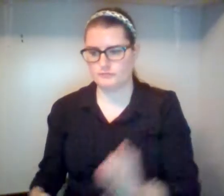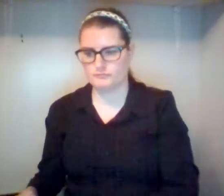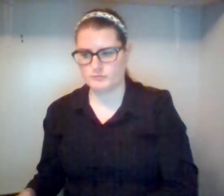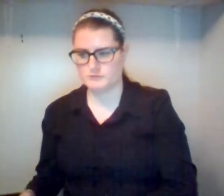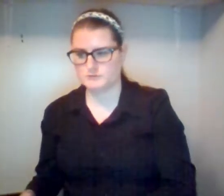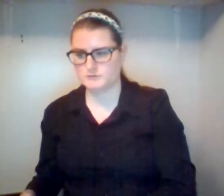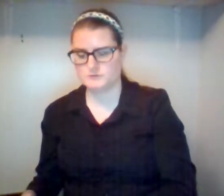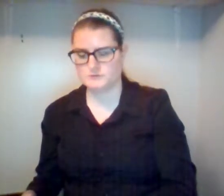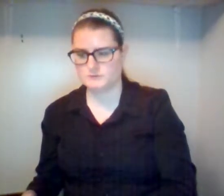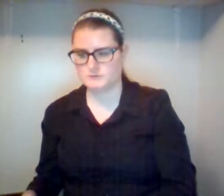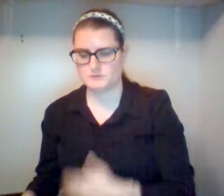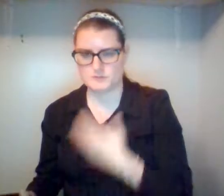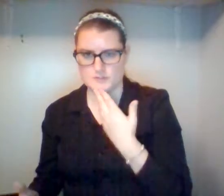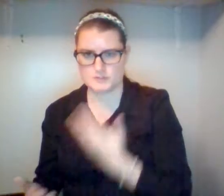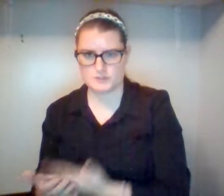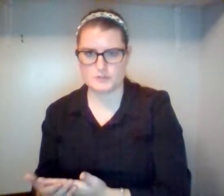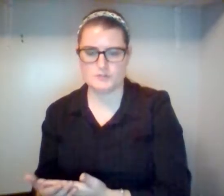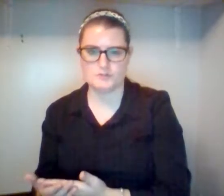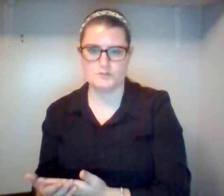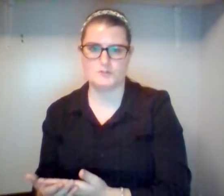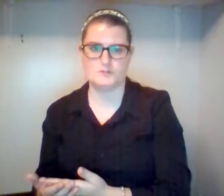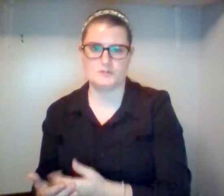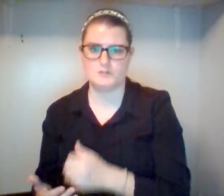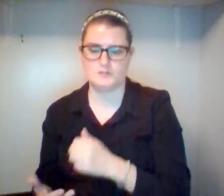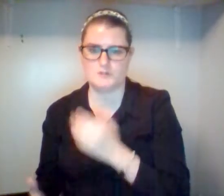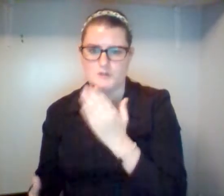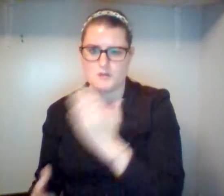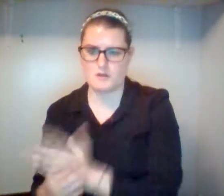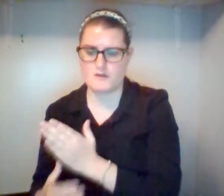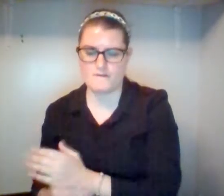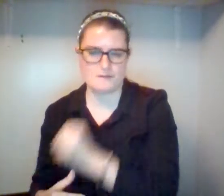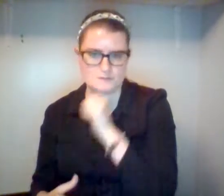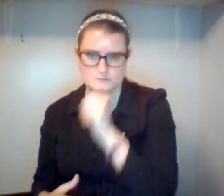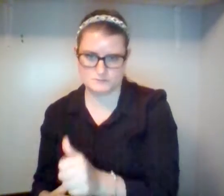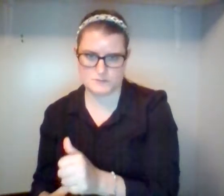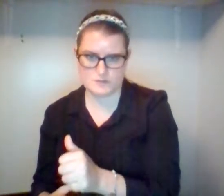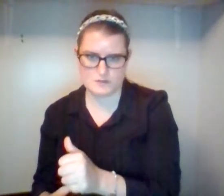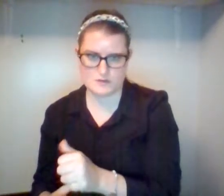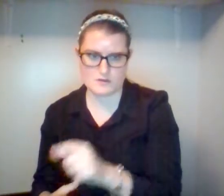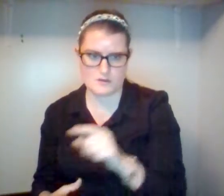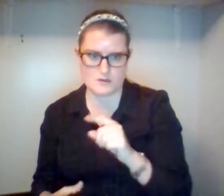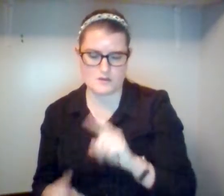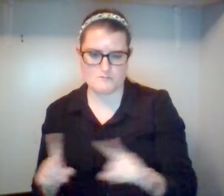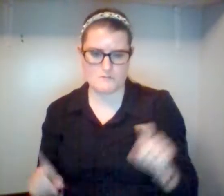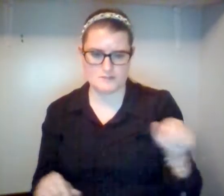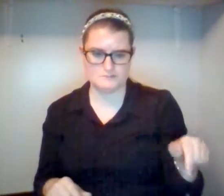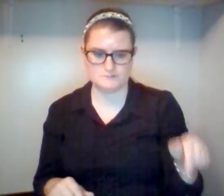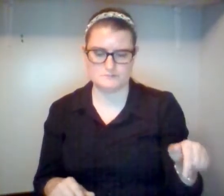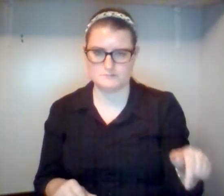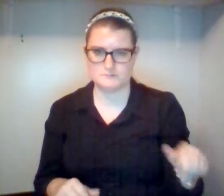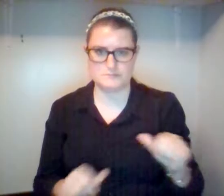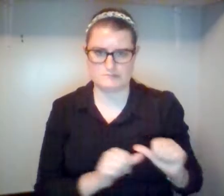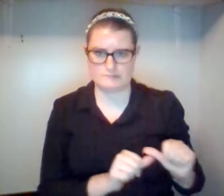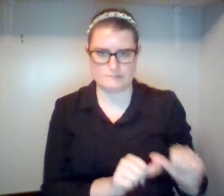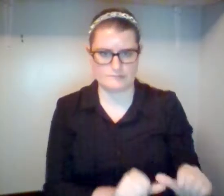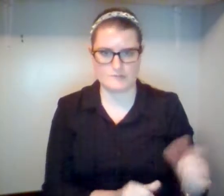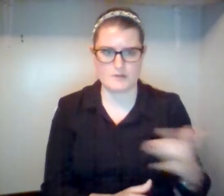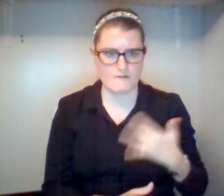somebody is criticizing your lifestyle, then you better adjust your lifestyle so you don't create criticism. That's not going to fit. 1 Peter 4